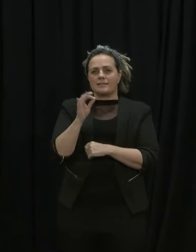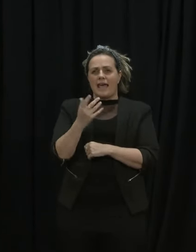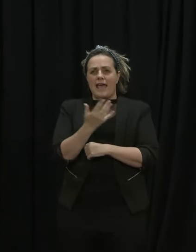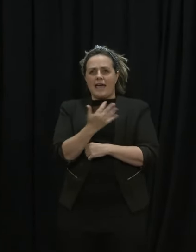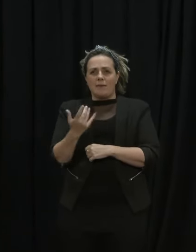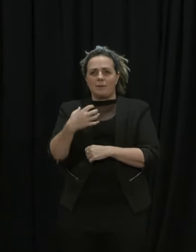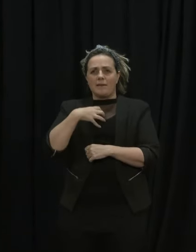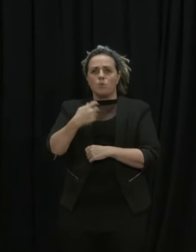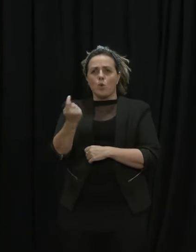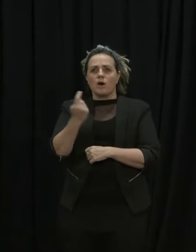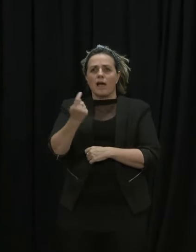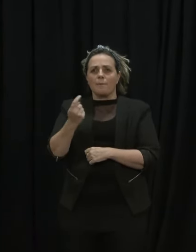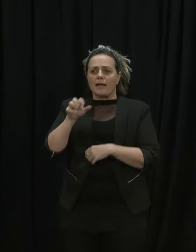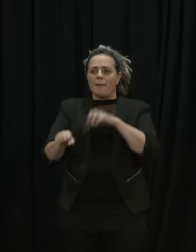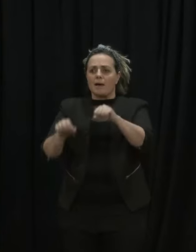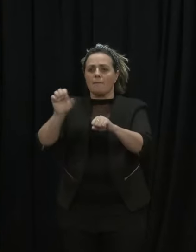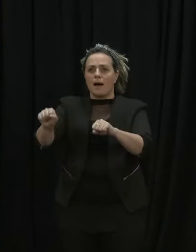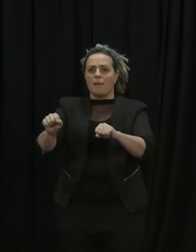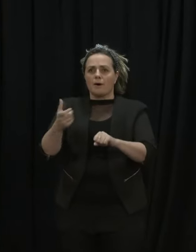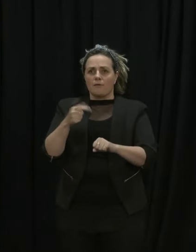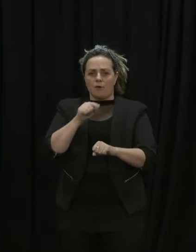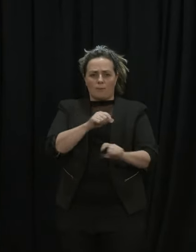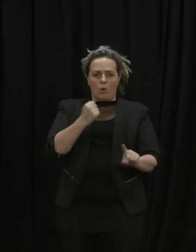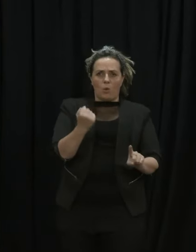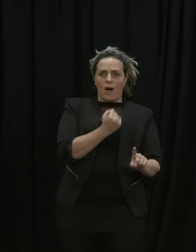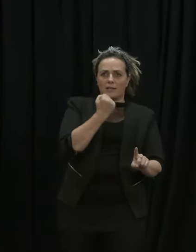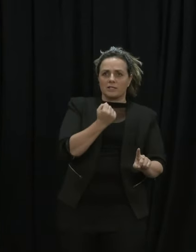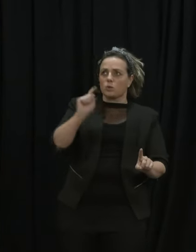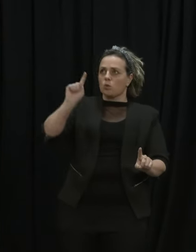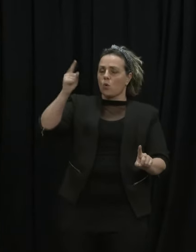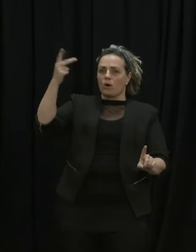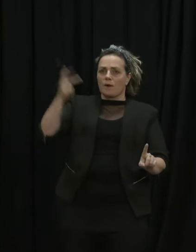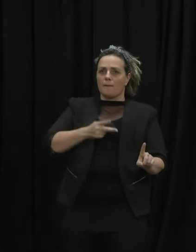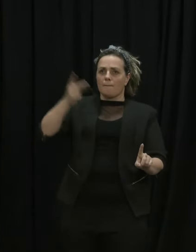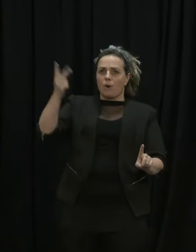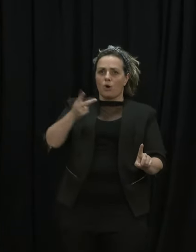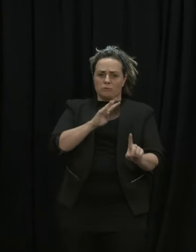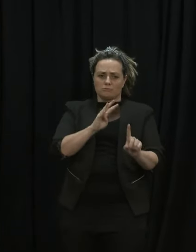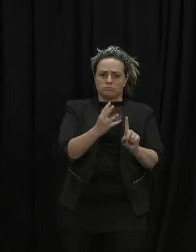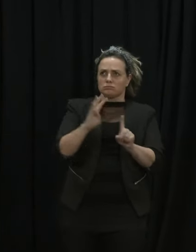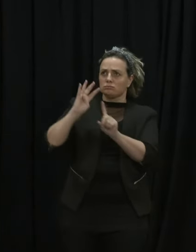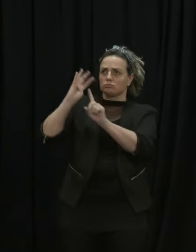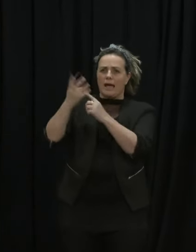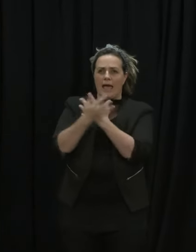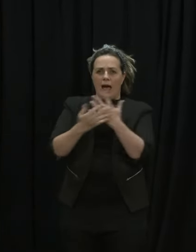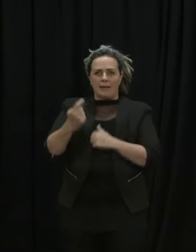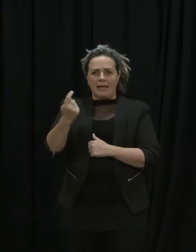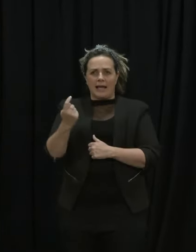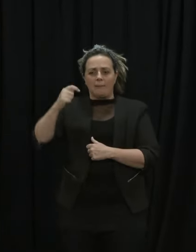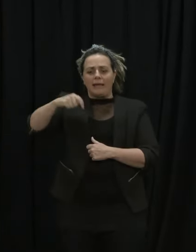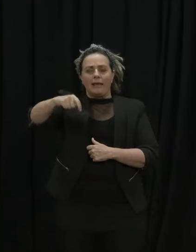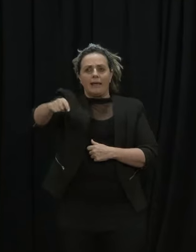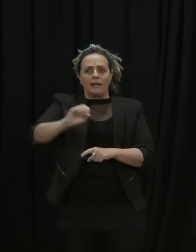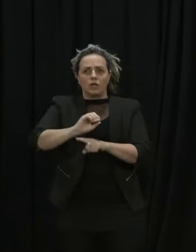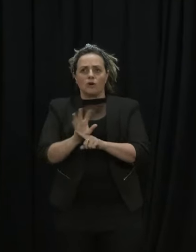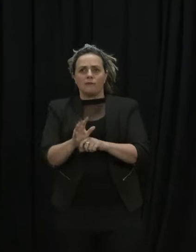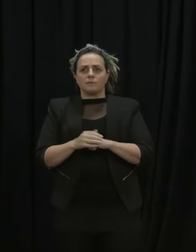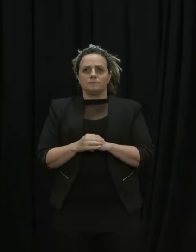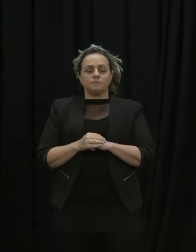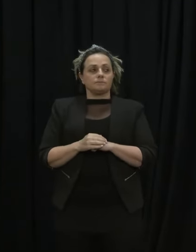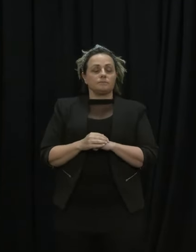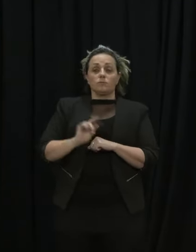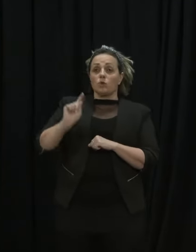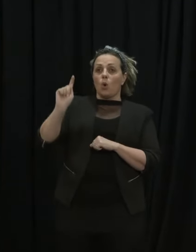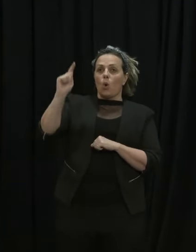could be based on the contacts both in Waikato and Auckland, which you have reported before? In Auckland, it's